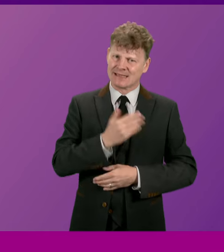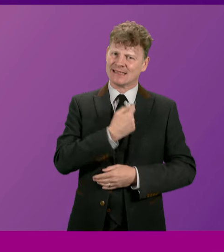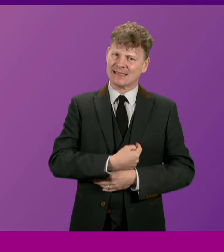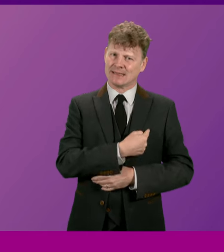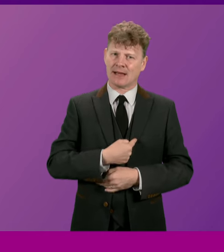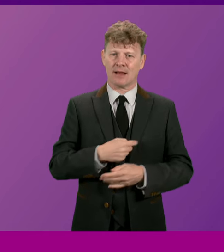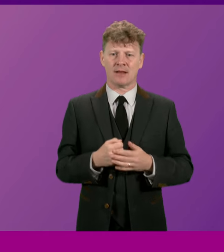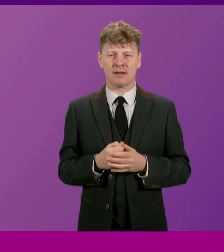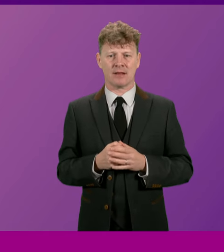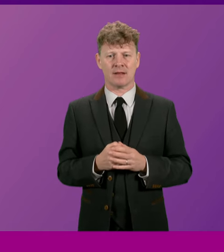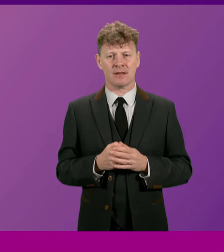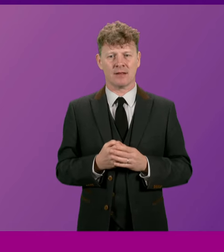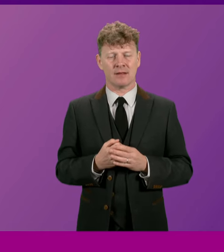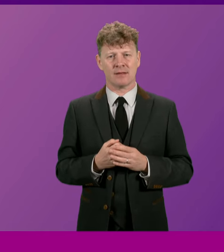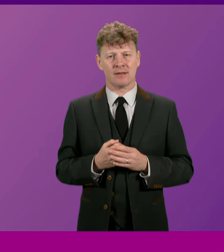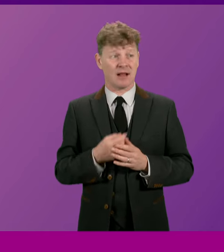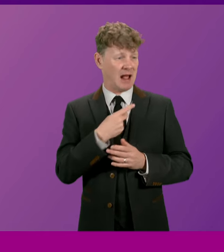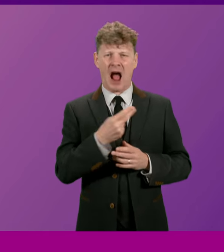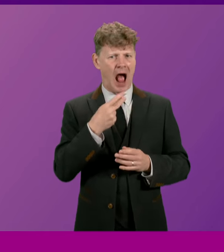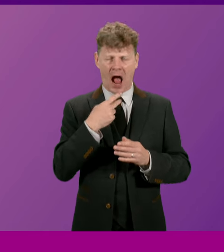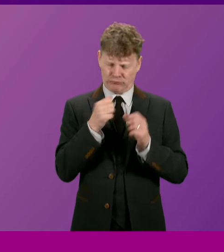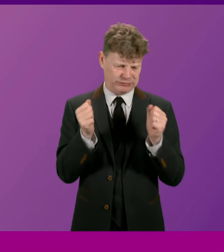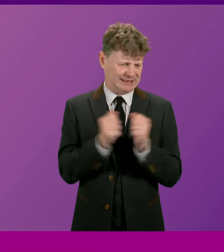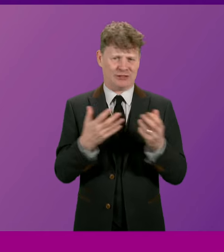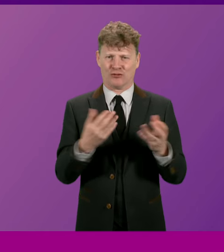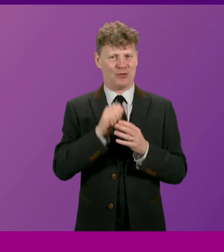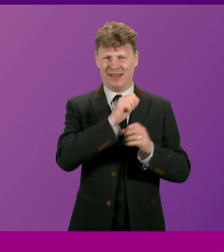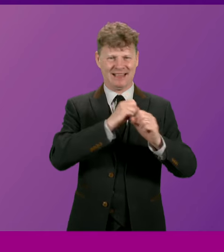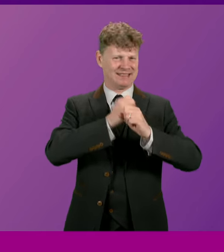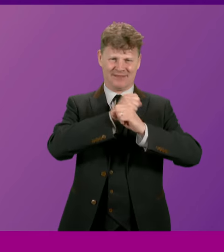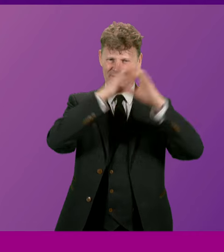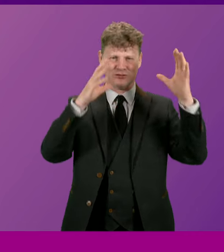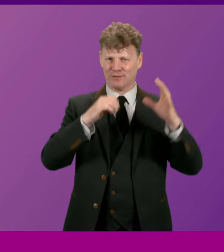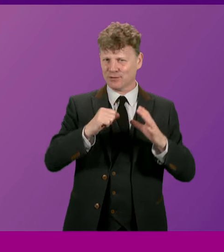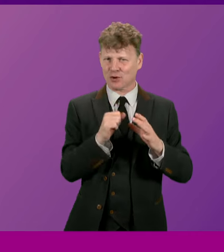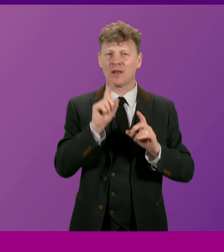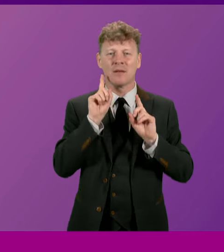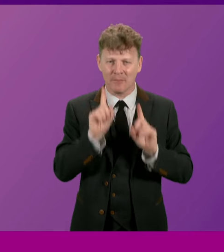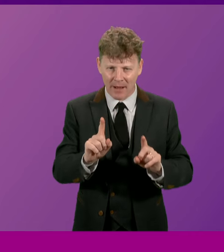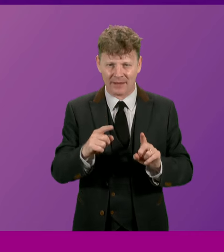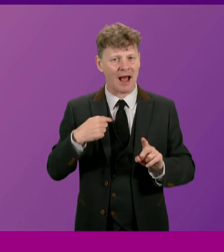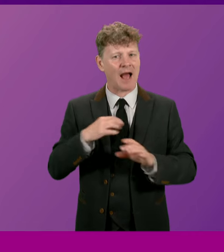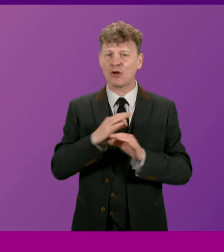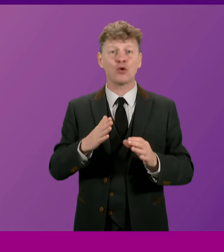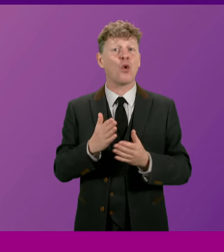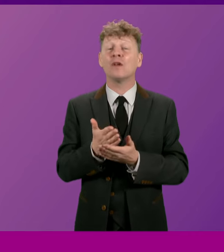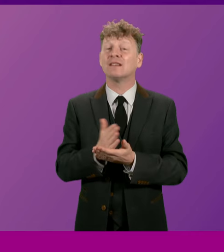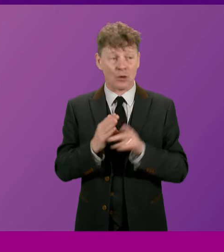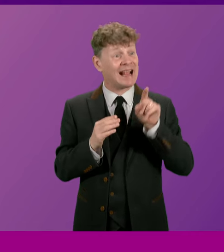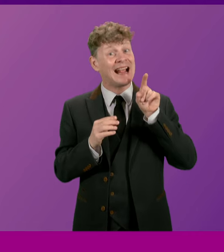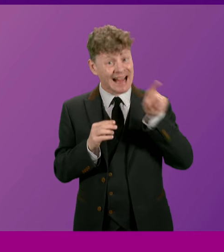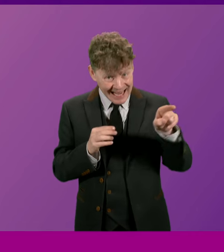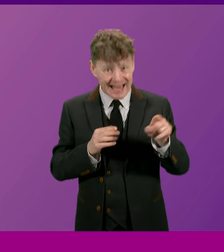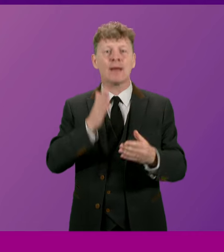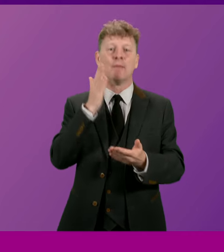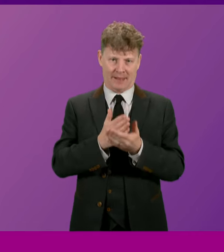And again, while profoundly disagreeing with his vision for Scotland, I have no doubt that he was utterly sincere in